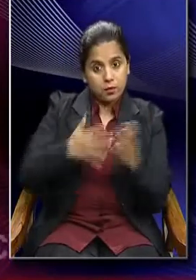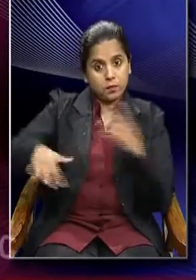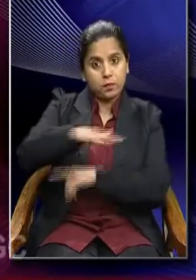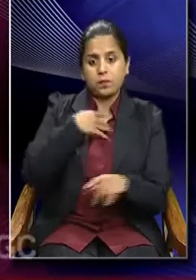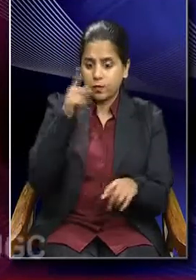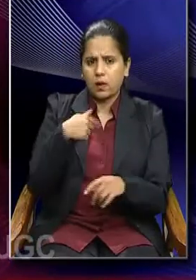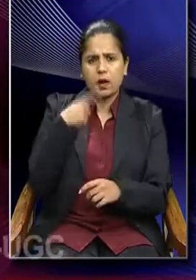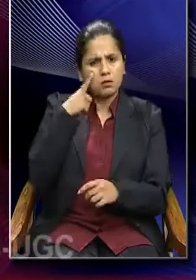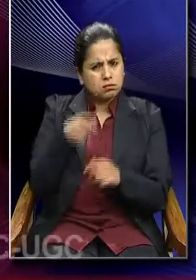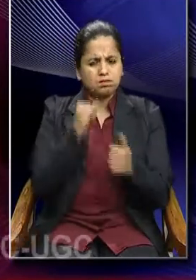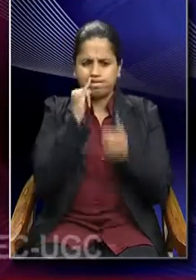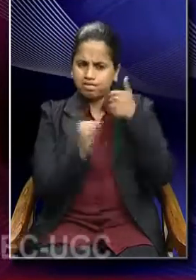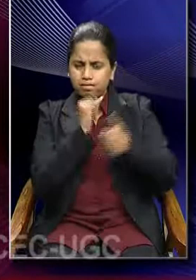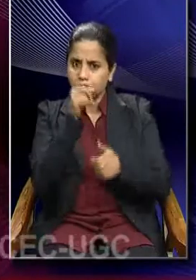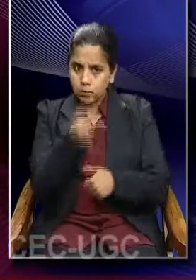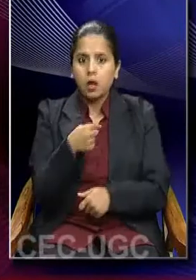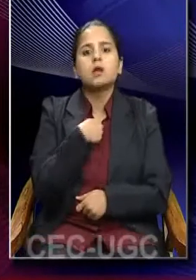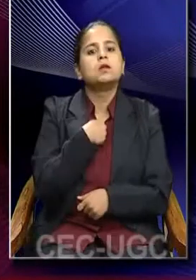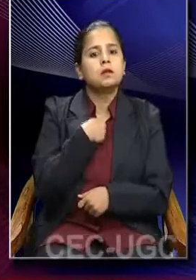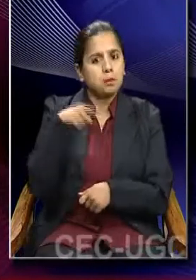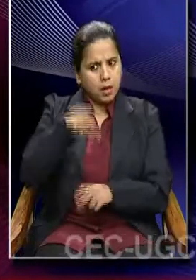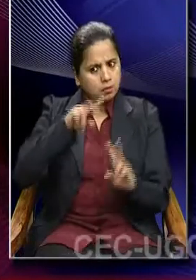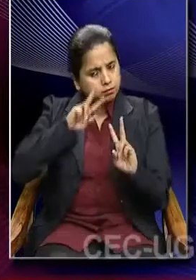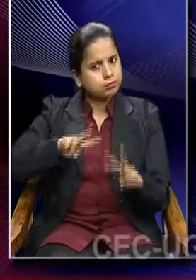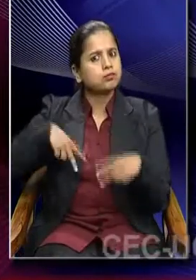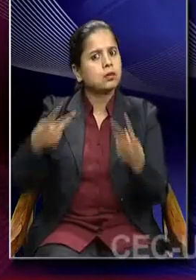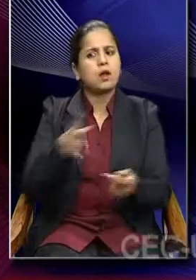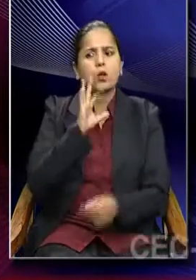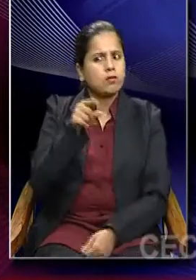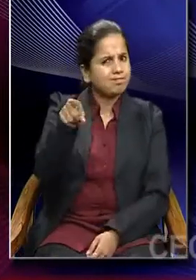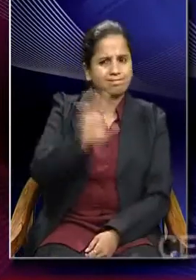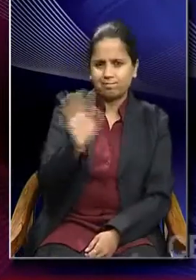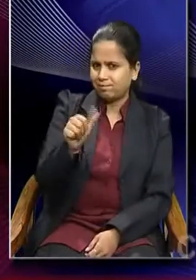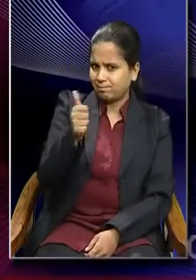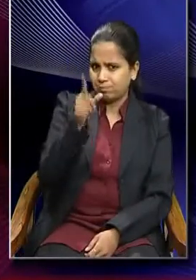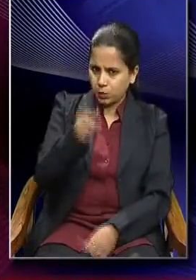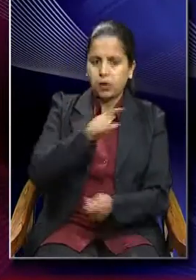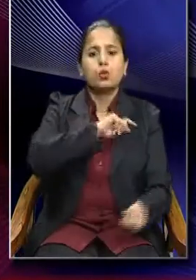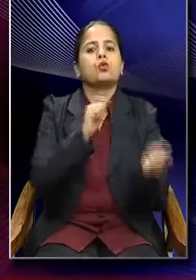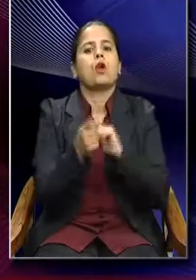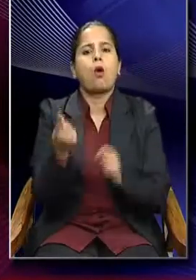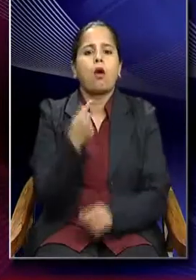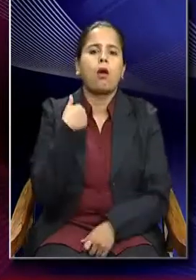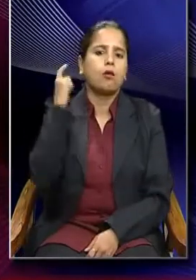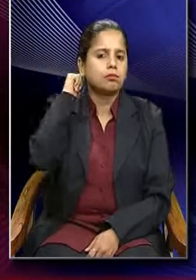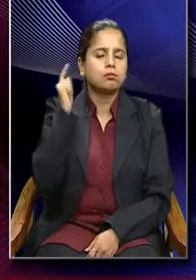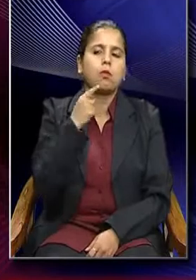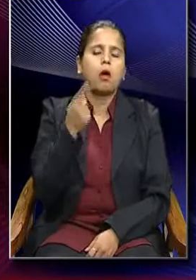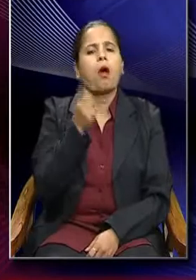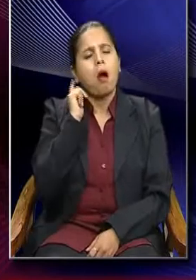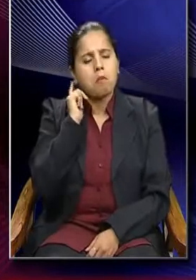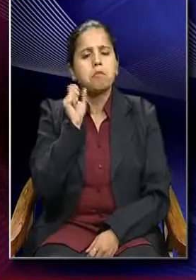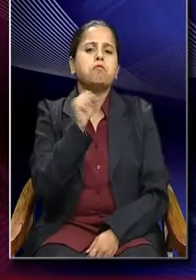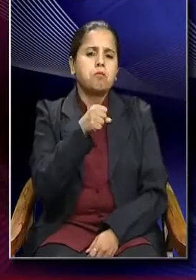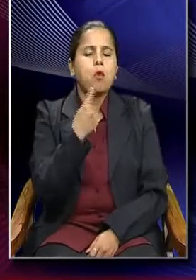have to be critical about it. We have to react to the reality and not kind of just instinctively respond to the